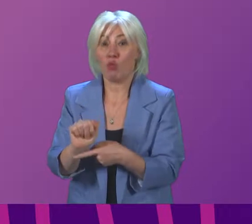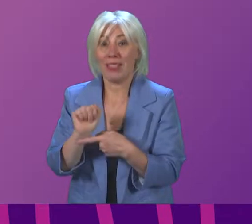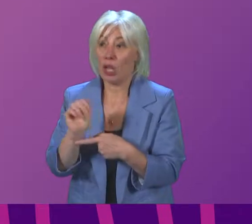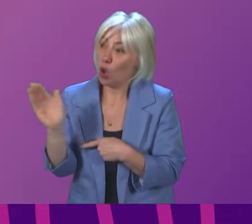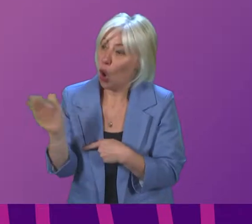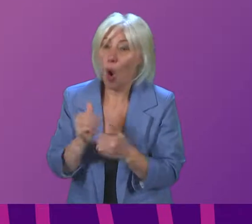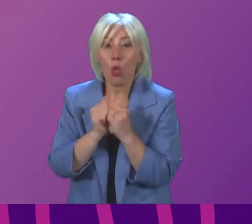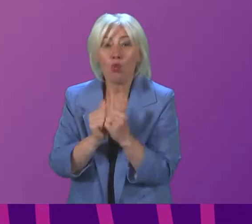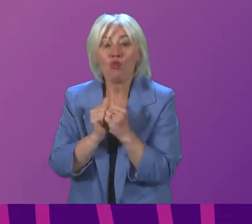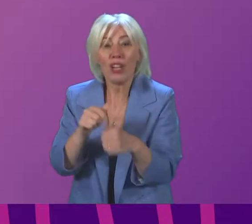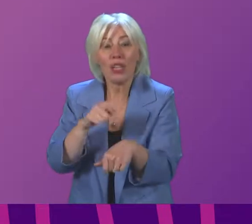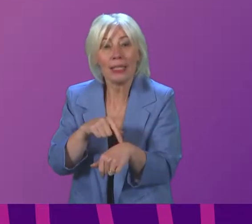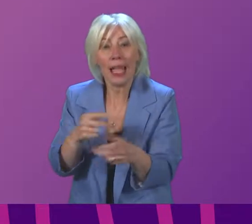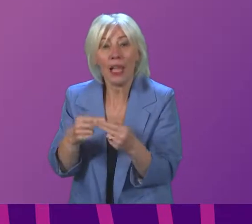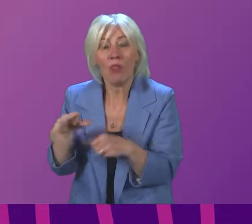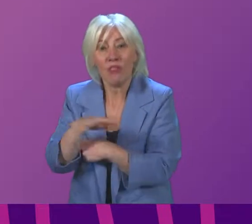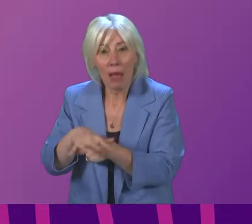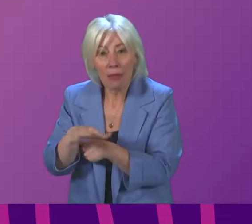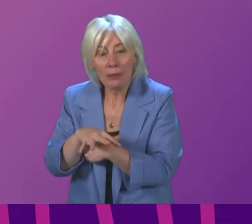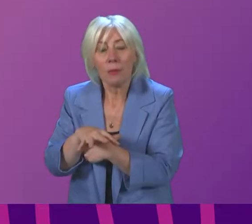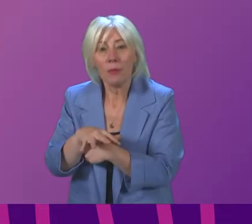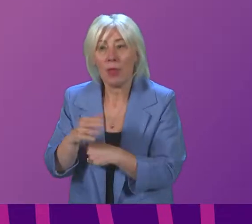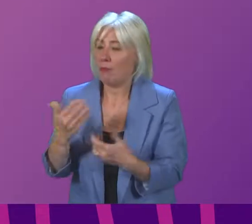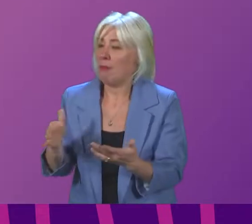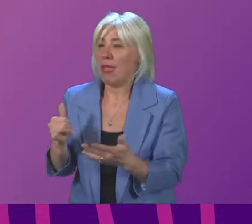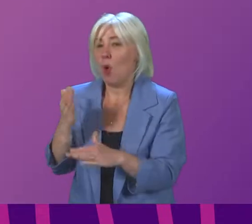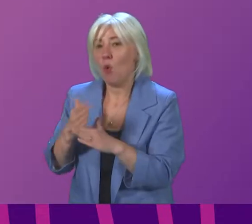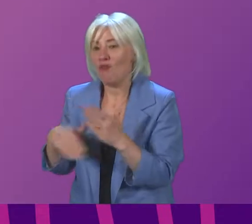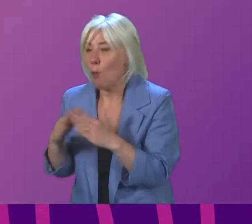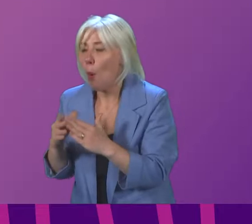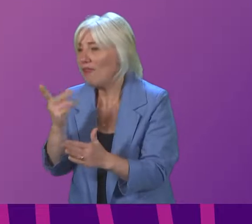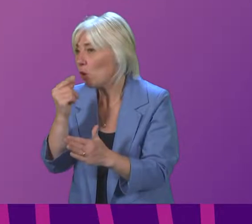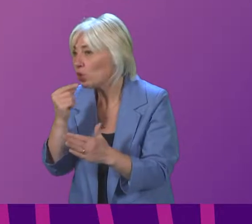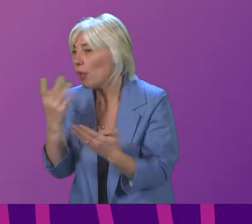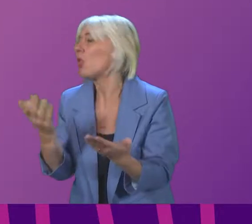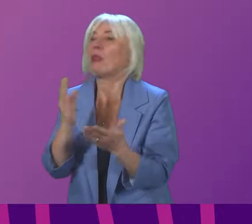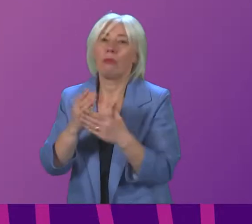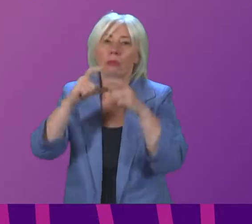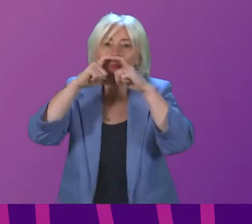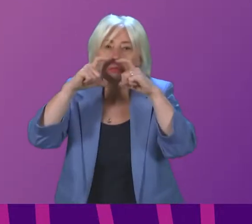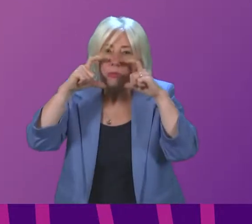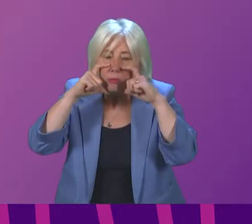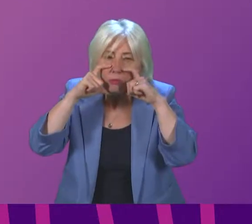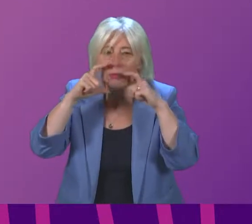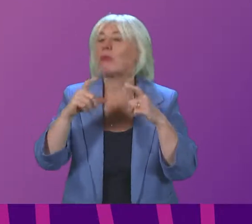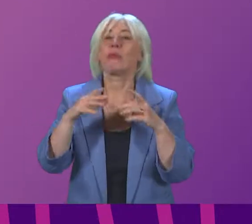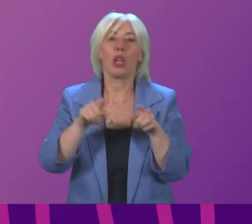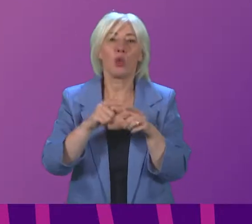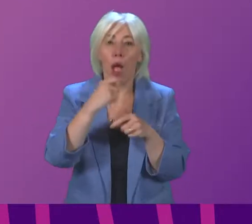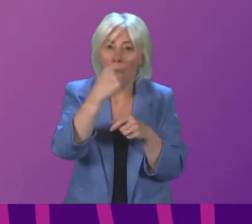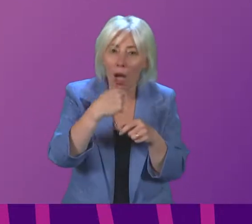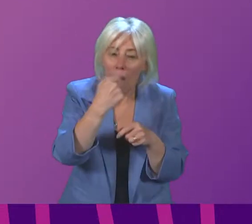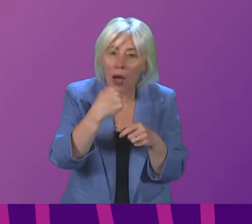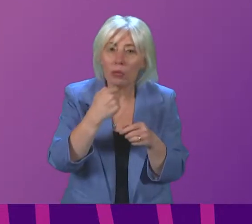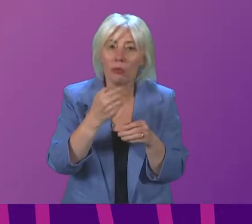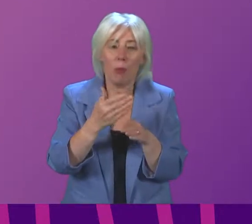we may be able to spend with our loved ones. That means working from home where you can, wearing a mask where appropriate, and taking lateral flow